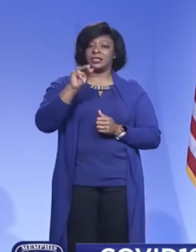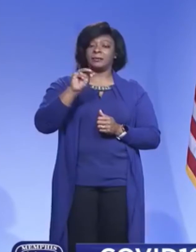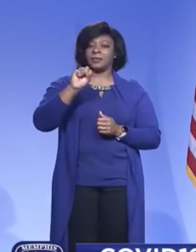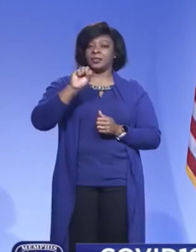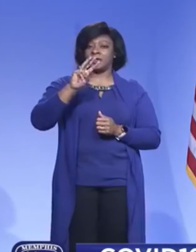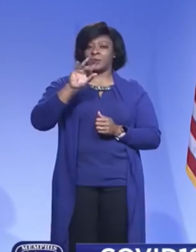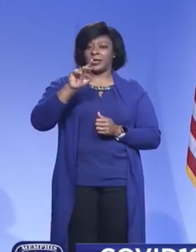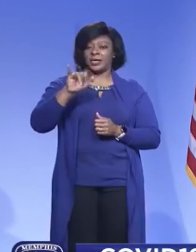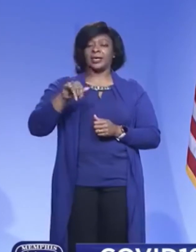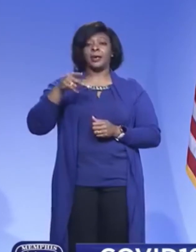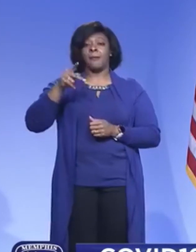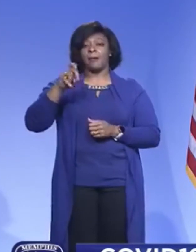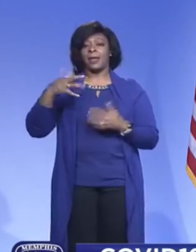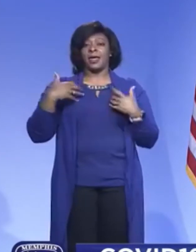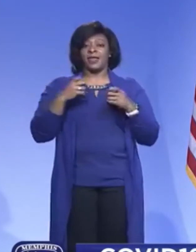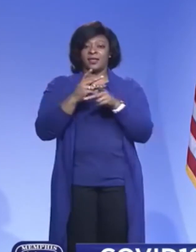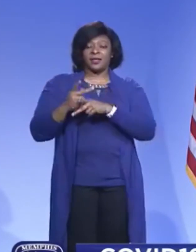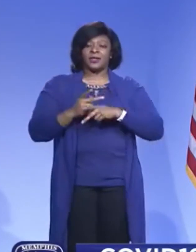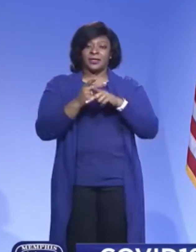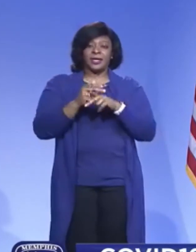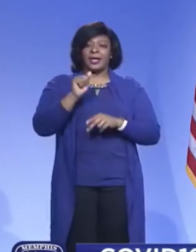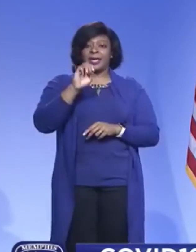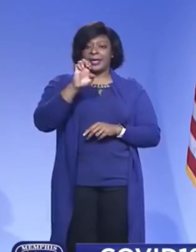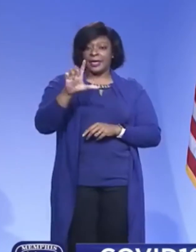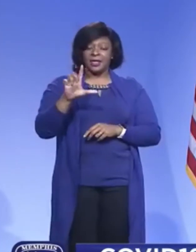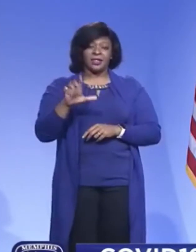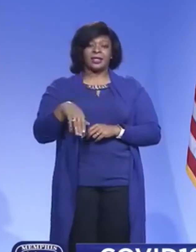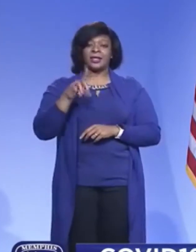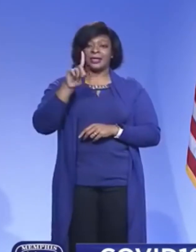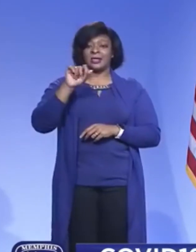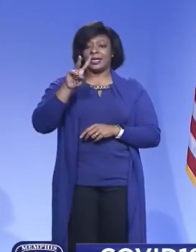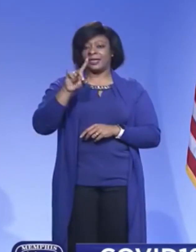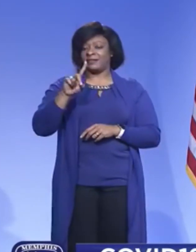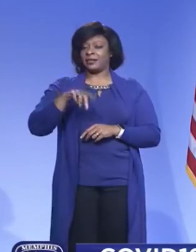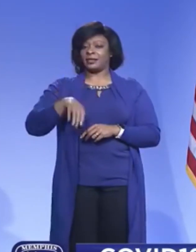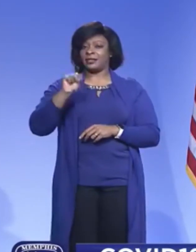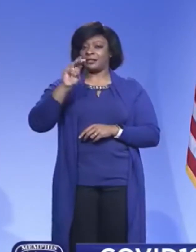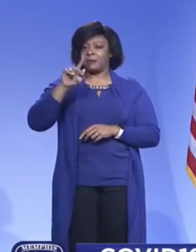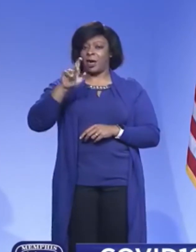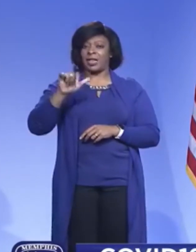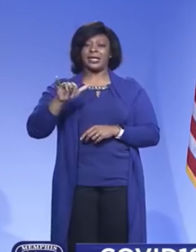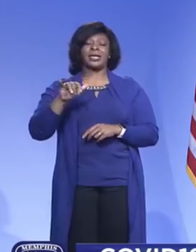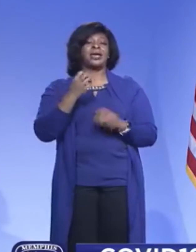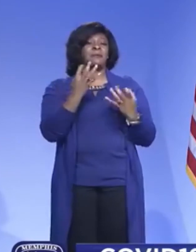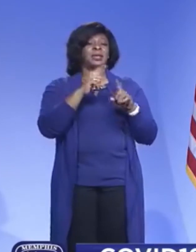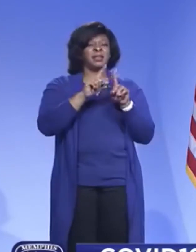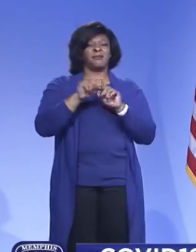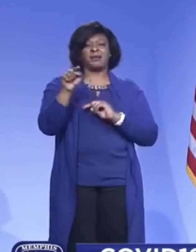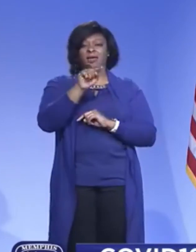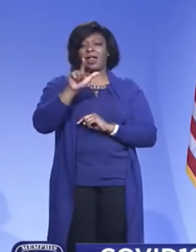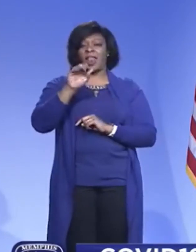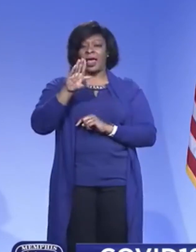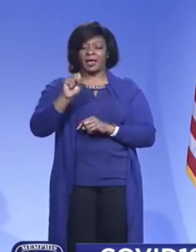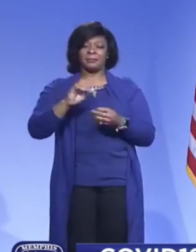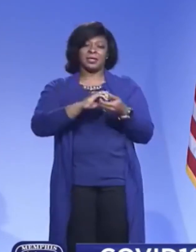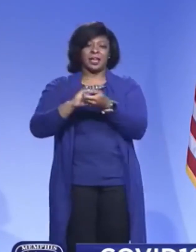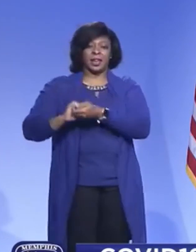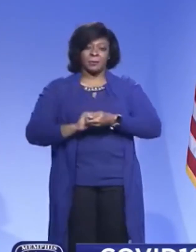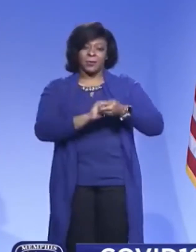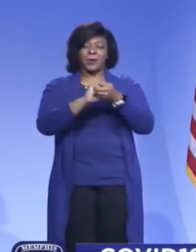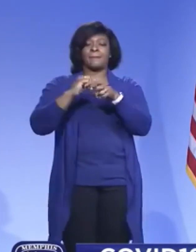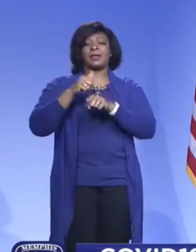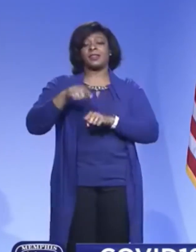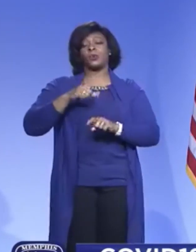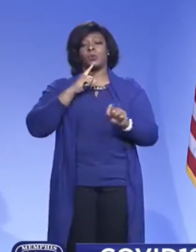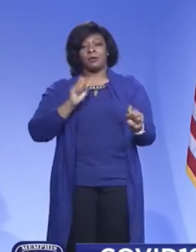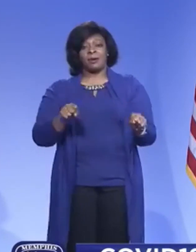Healthcare, from AEL, David Smalley, and a number of other labs have collaborated with us to make this